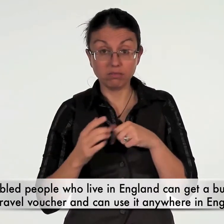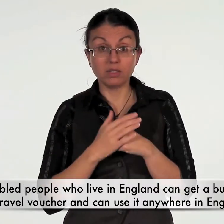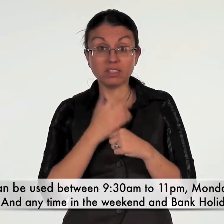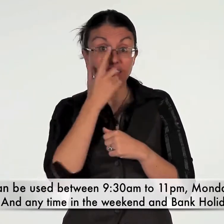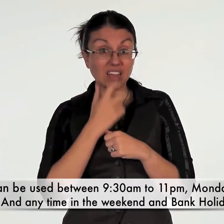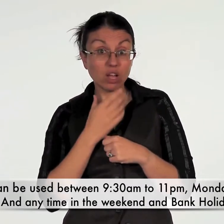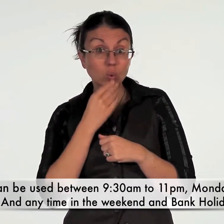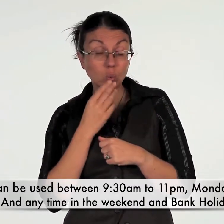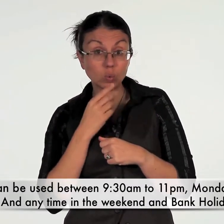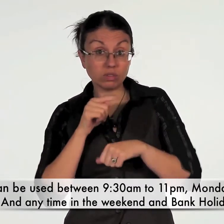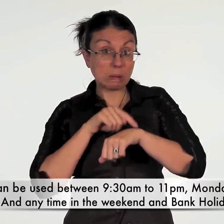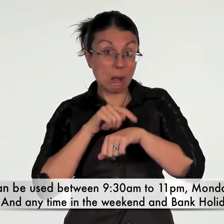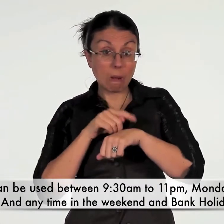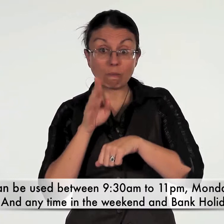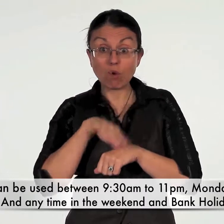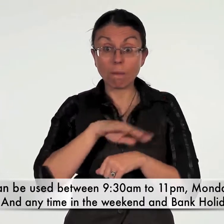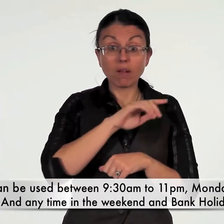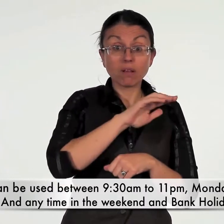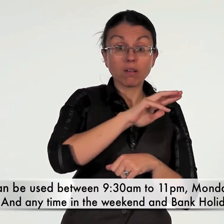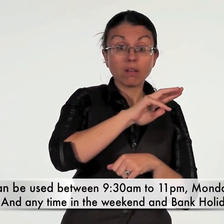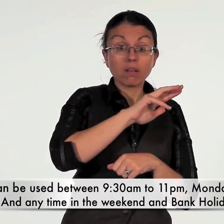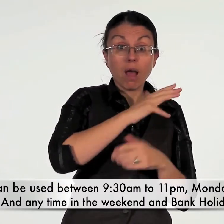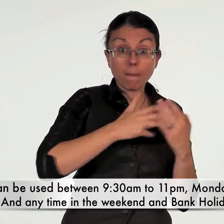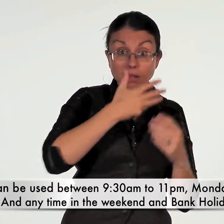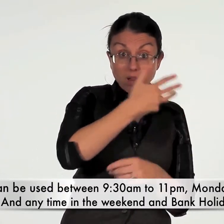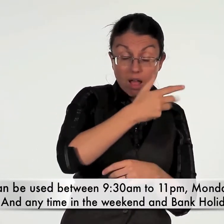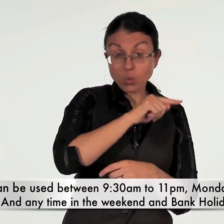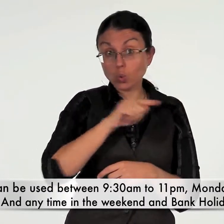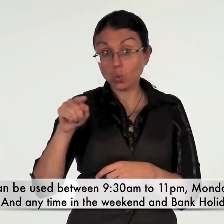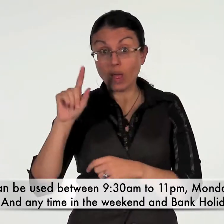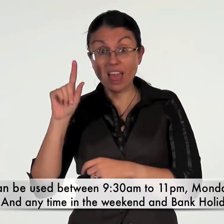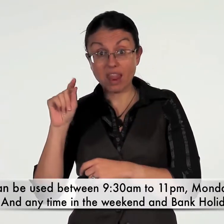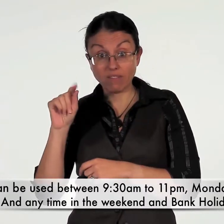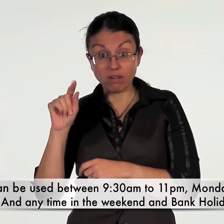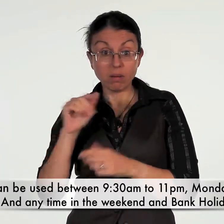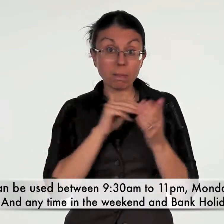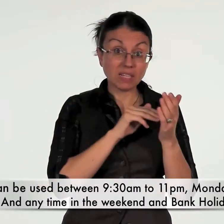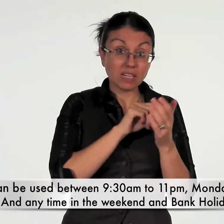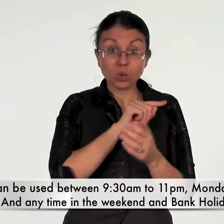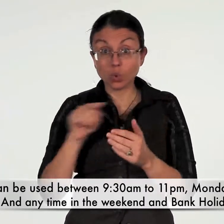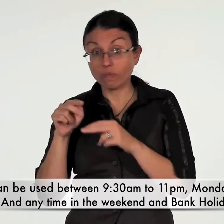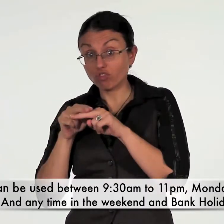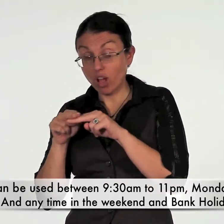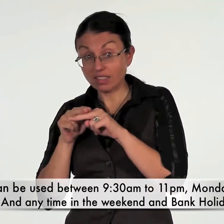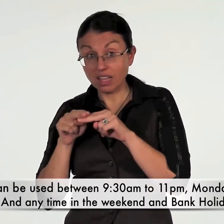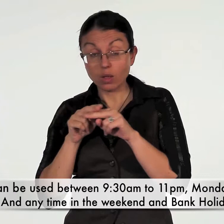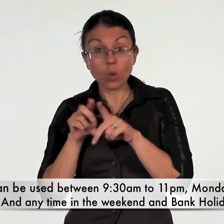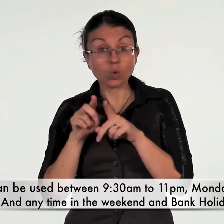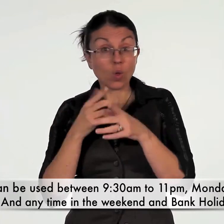They can be used between 9.30am to 11pm, Monday to Friday and at any time